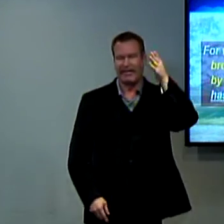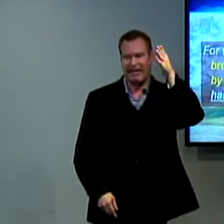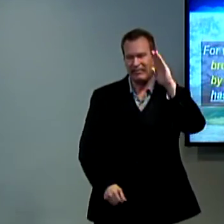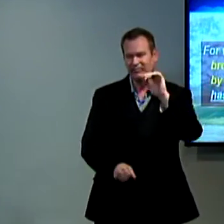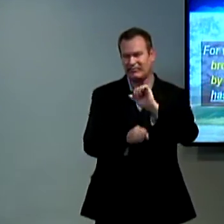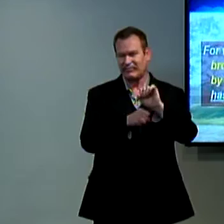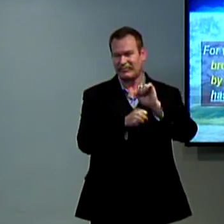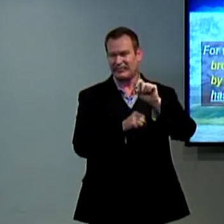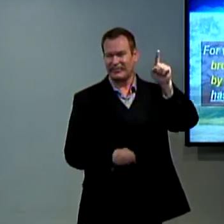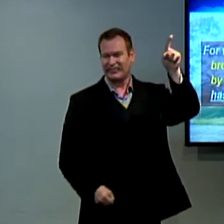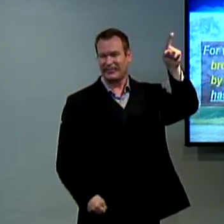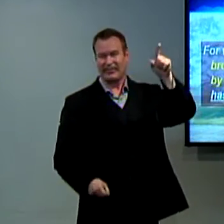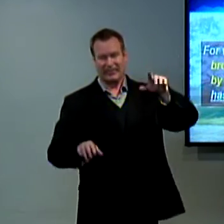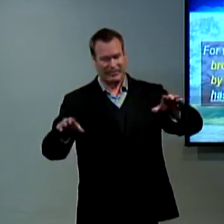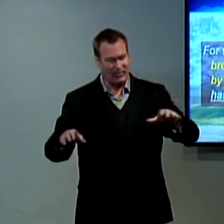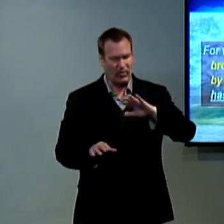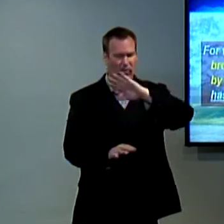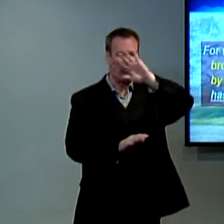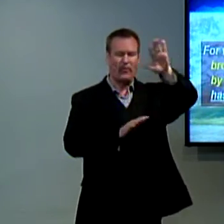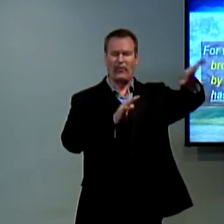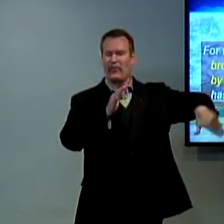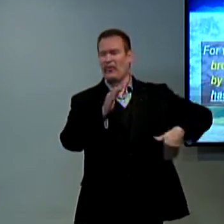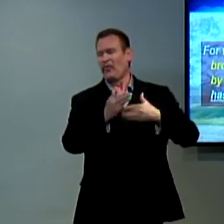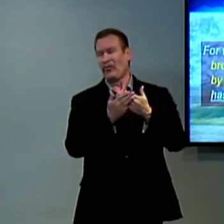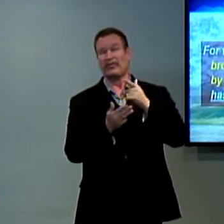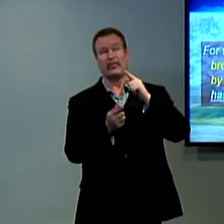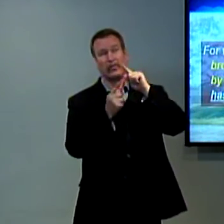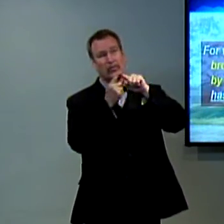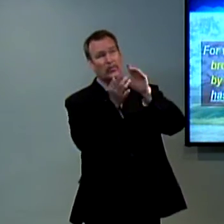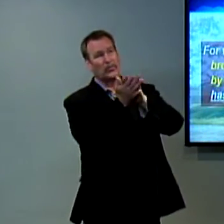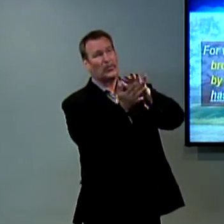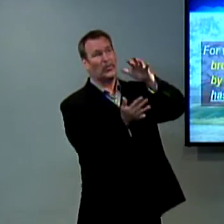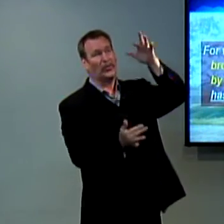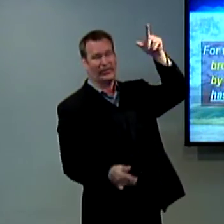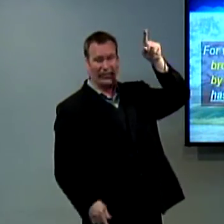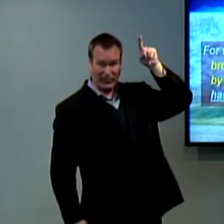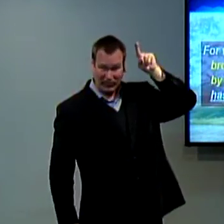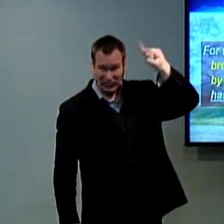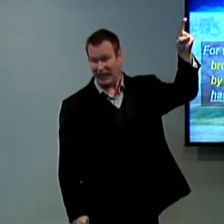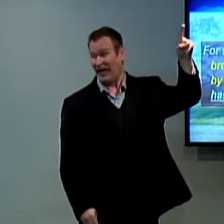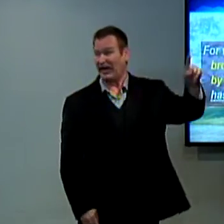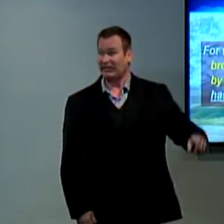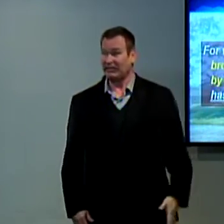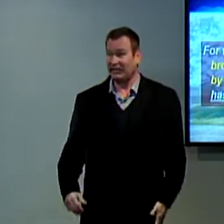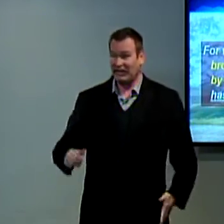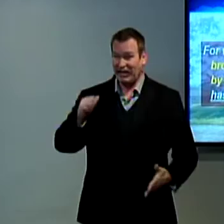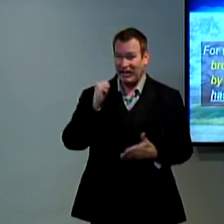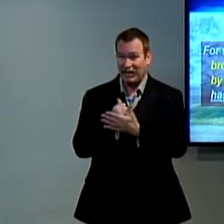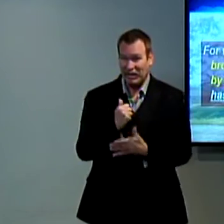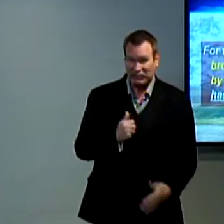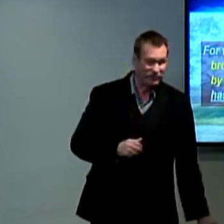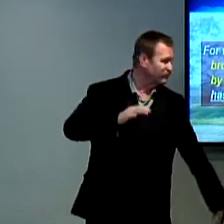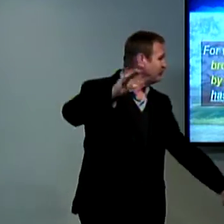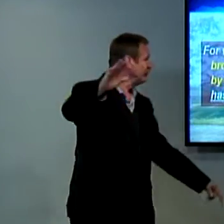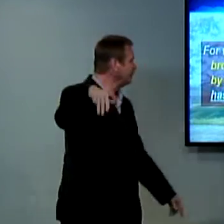we picked God no that's God's work everything is done to his glory amen